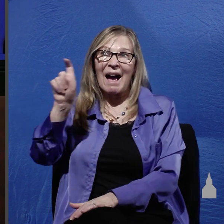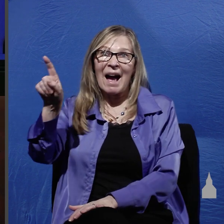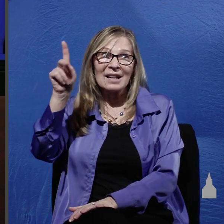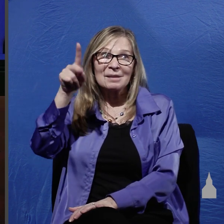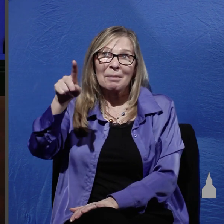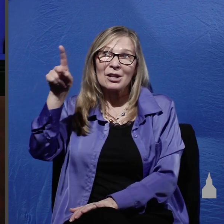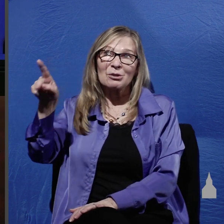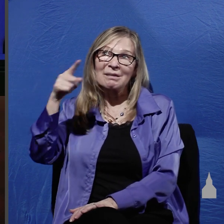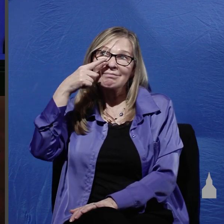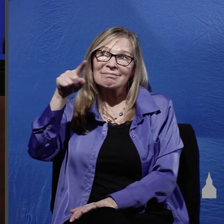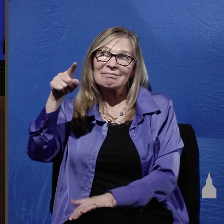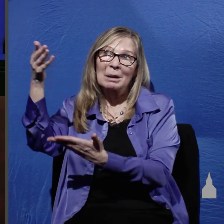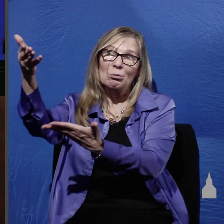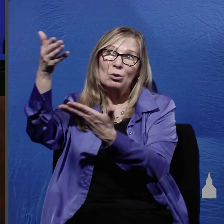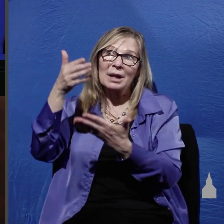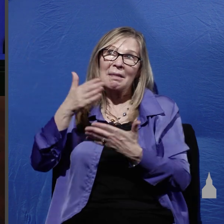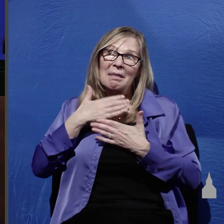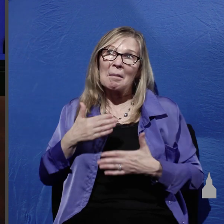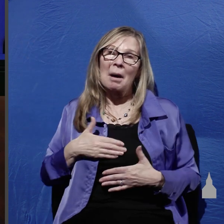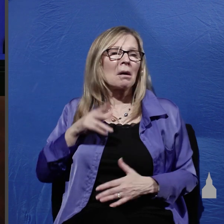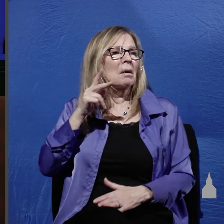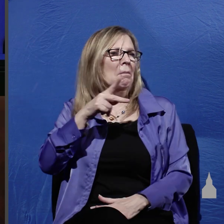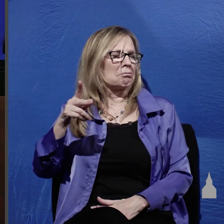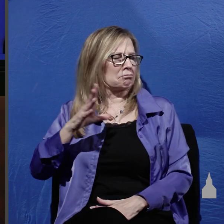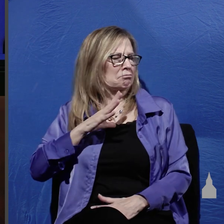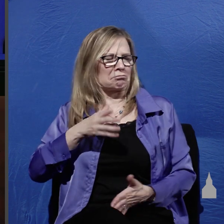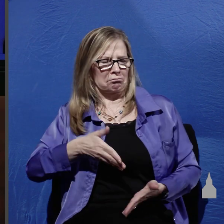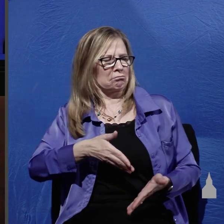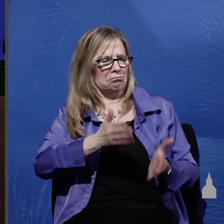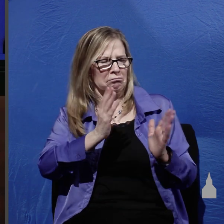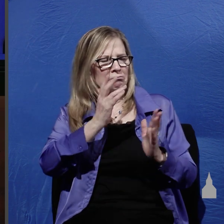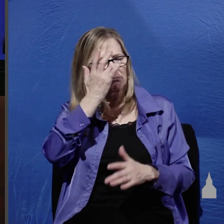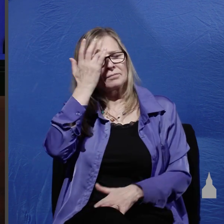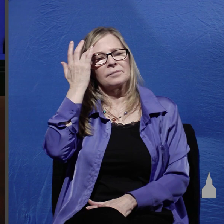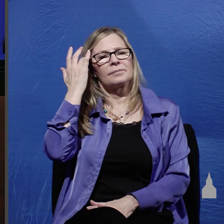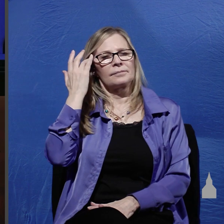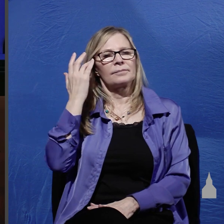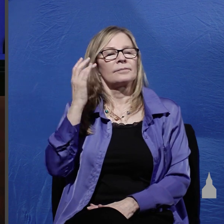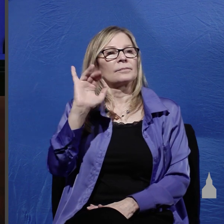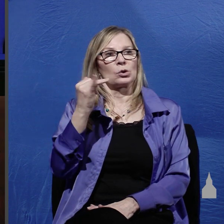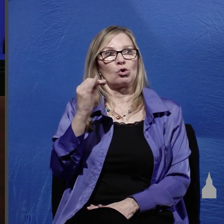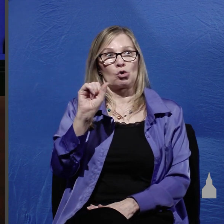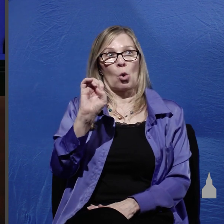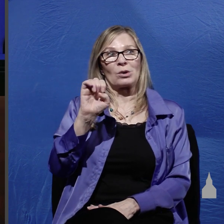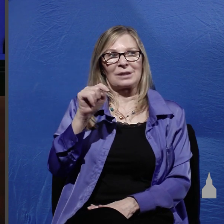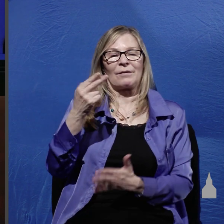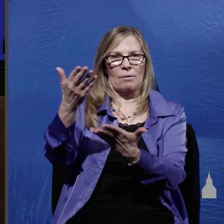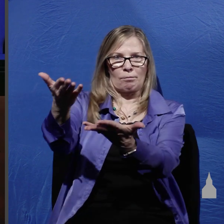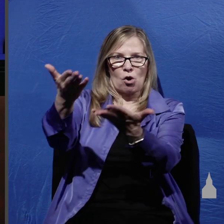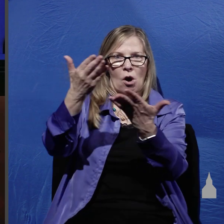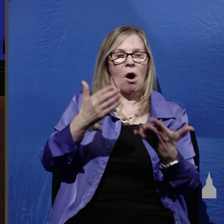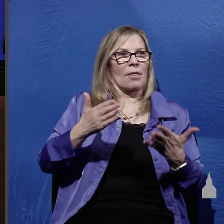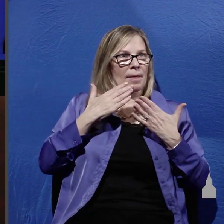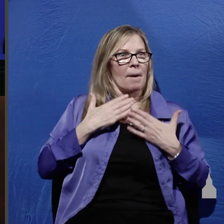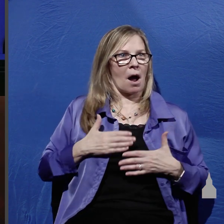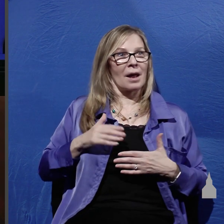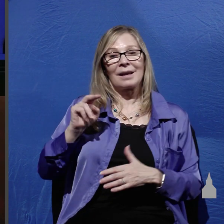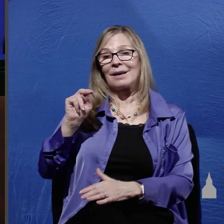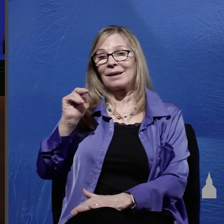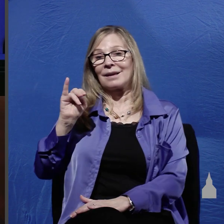might take away the body of Jesus and Pilate granted permission so he came and took away his body and Nicodemus who had first come